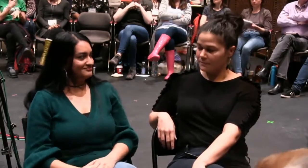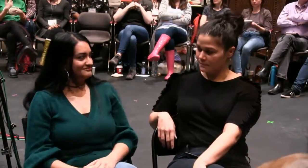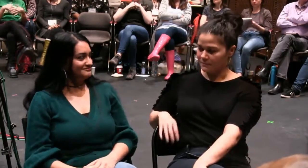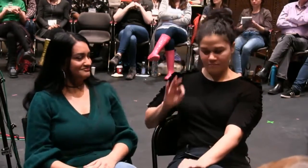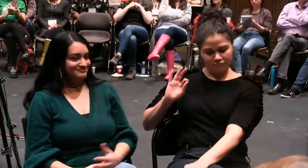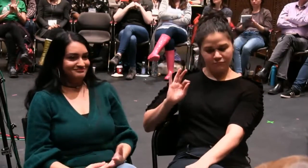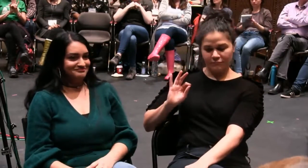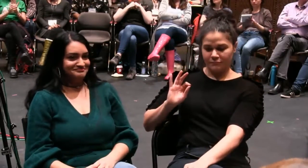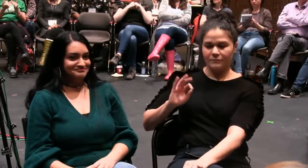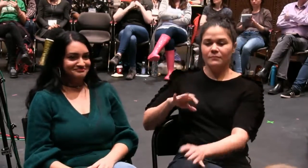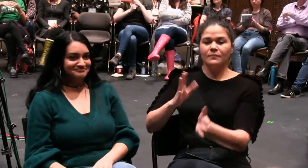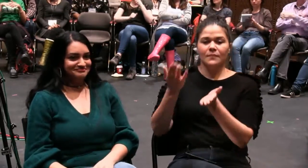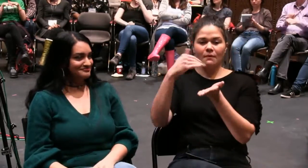make people feel welcome.